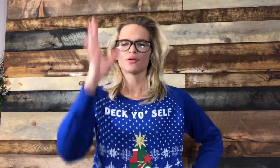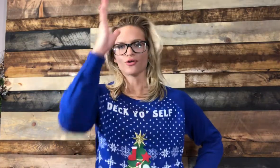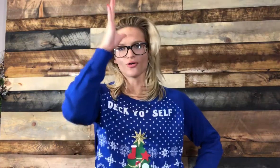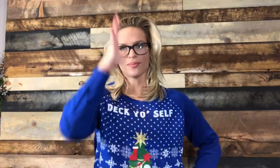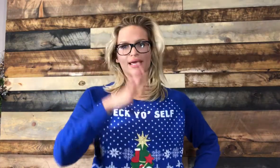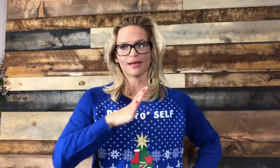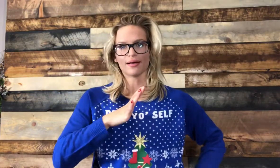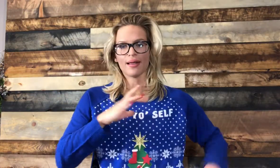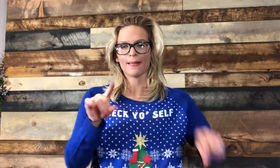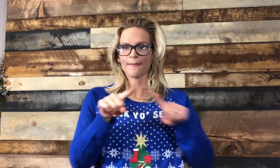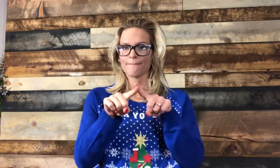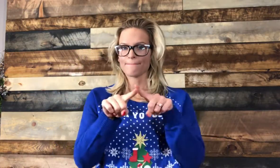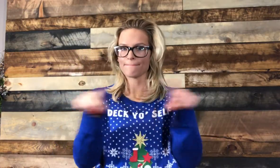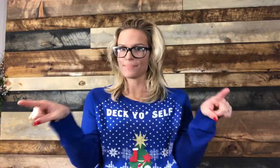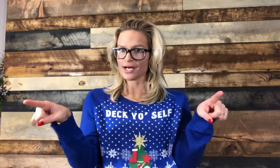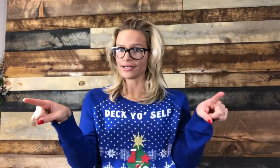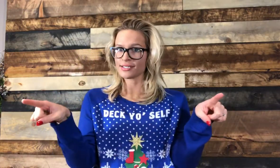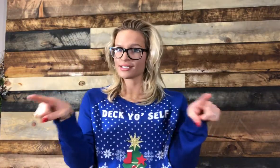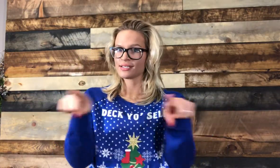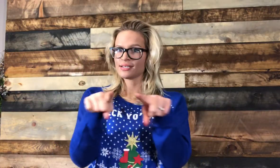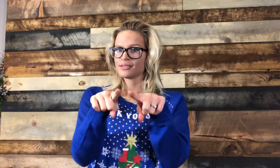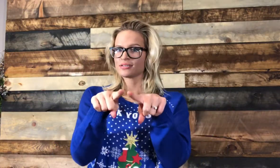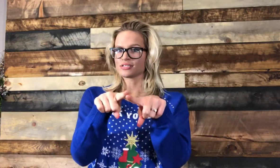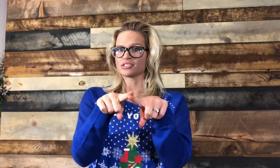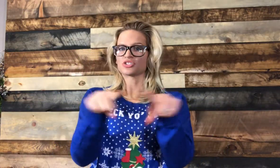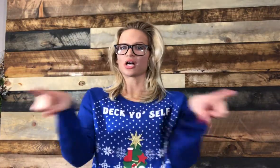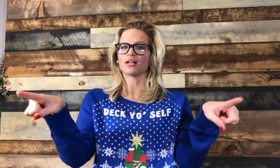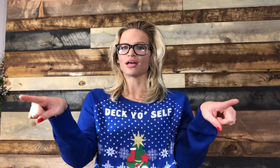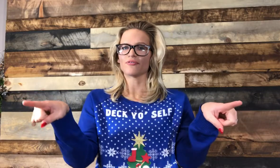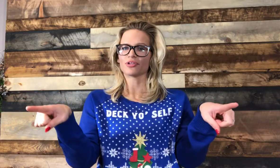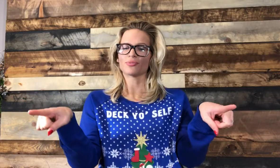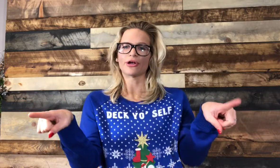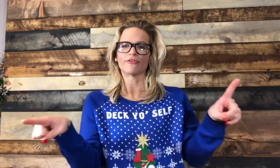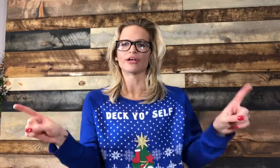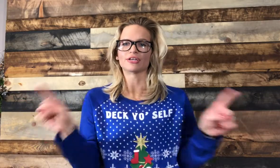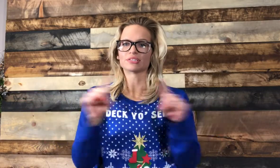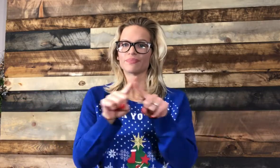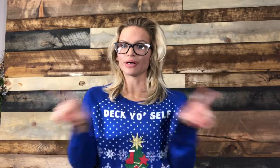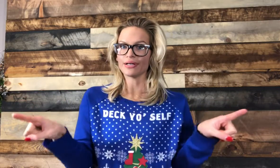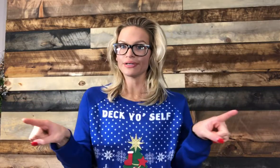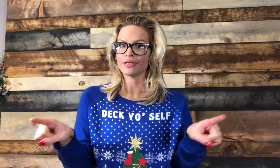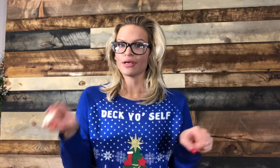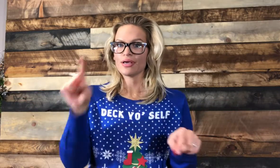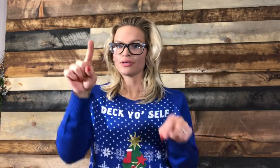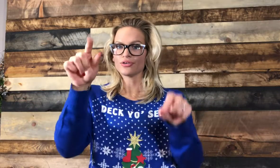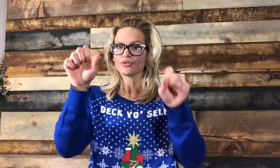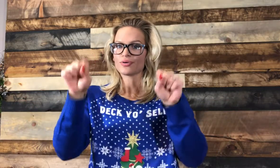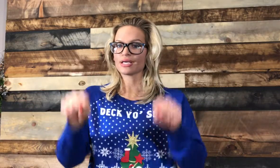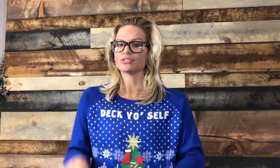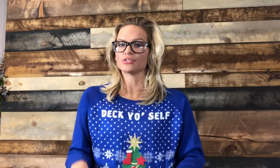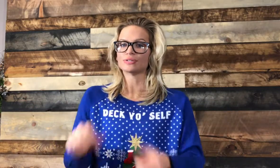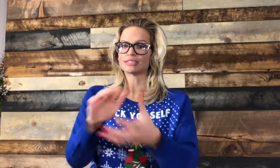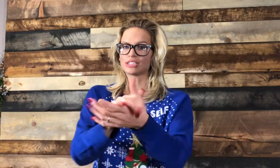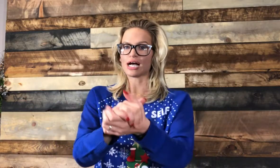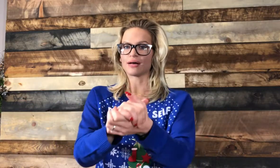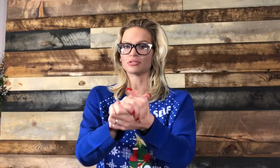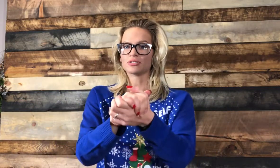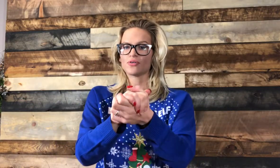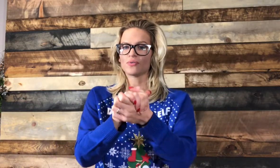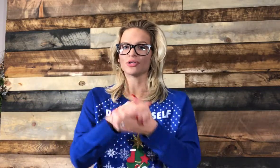No man. But, so just draw a line with your pointer fingers. But you can do the job when